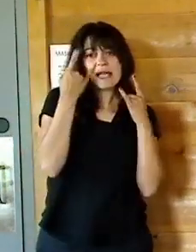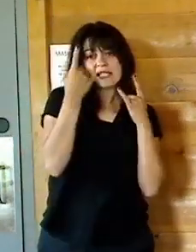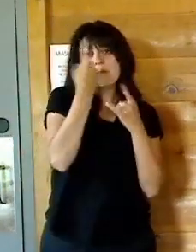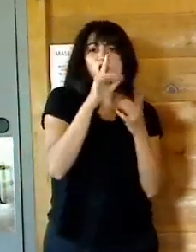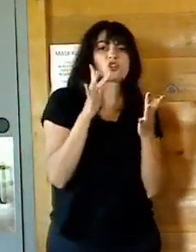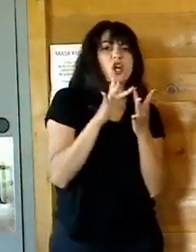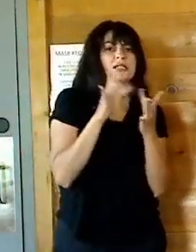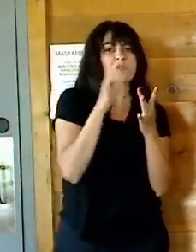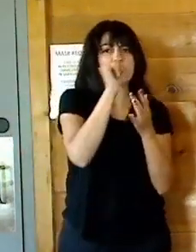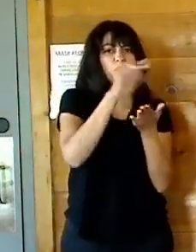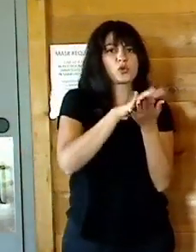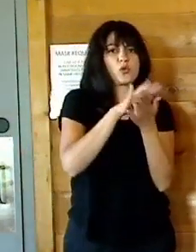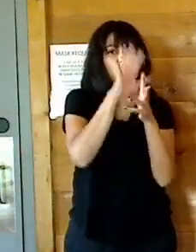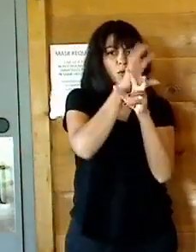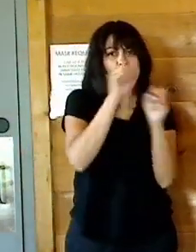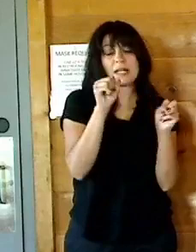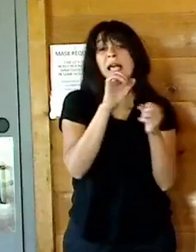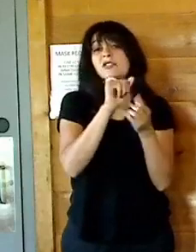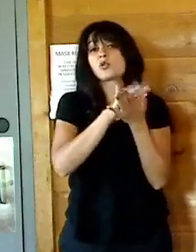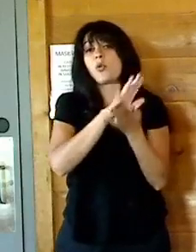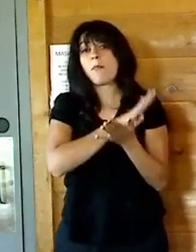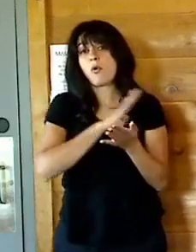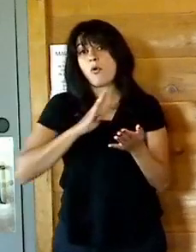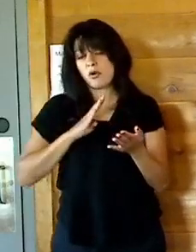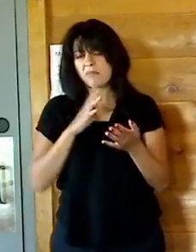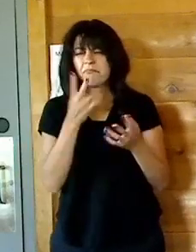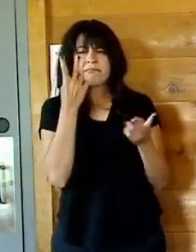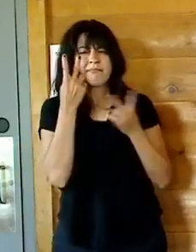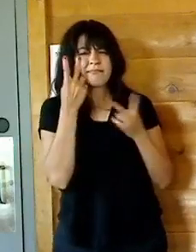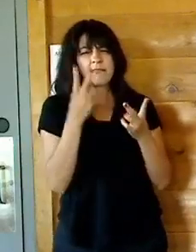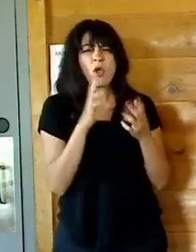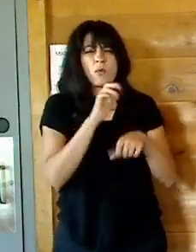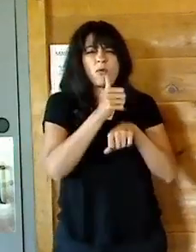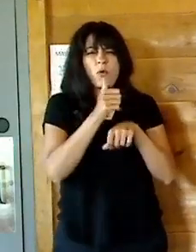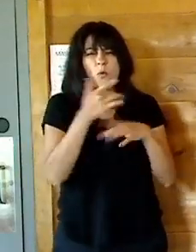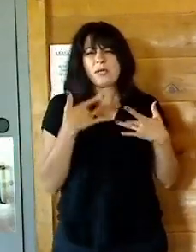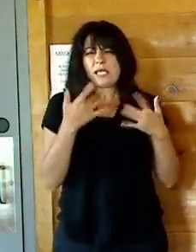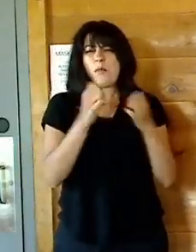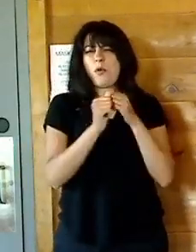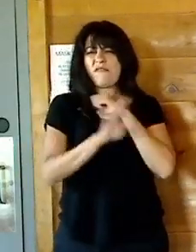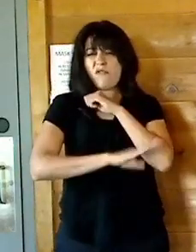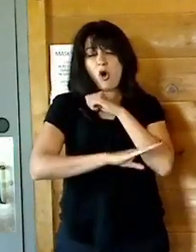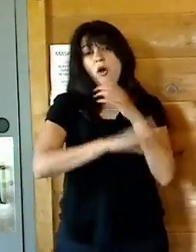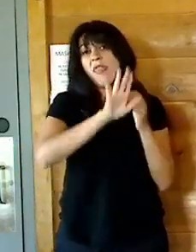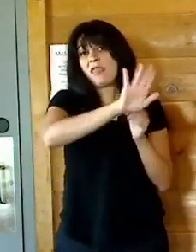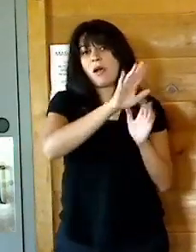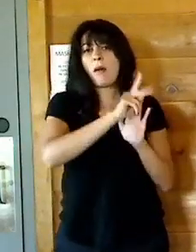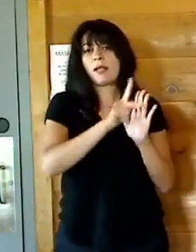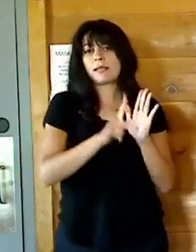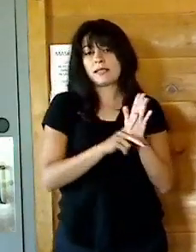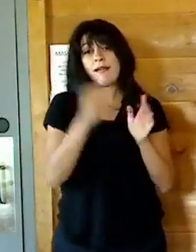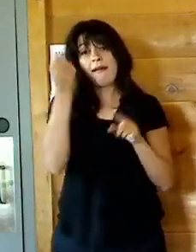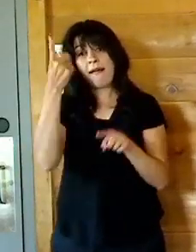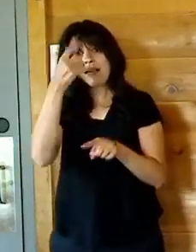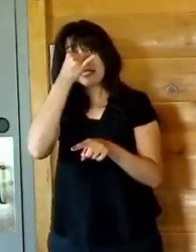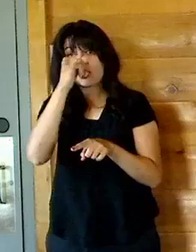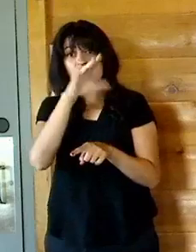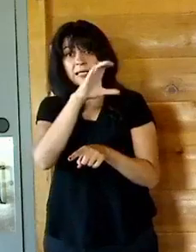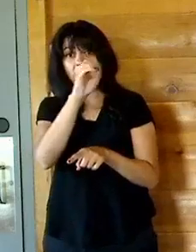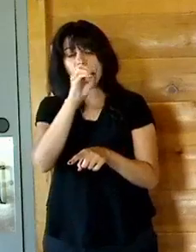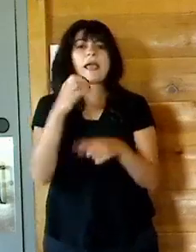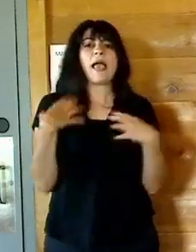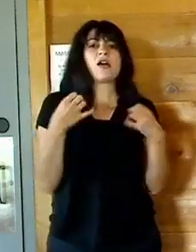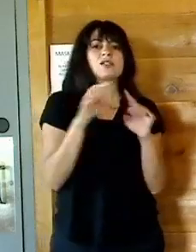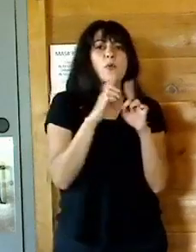school superintendent and school boards to see what policies they may have in effect. But the Dutchess County Health Department is not